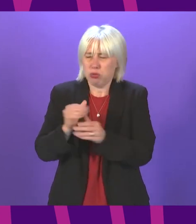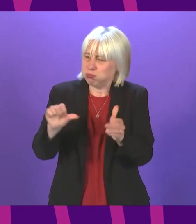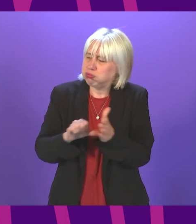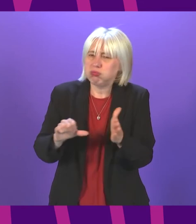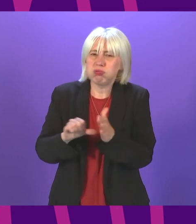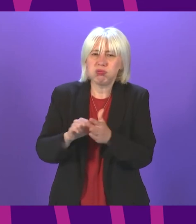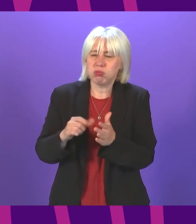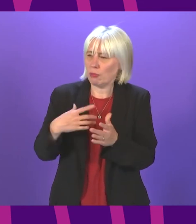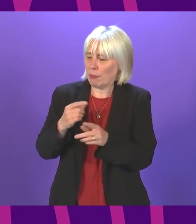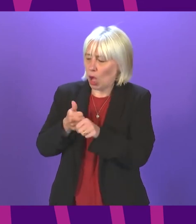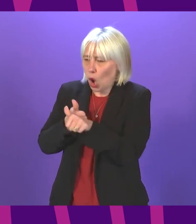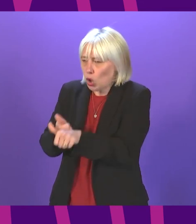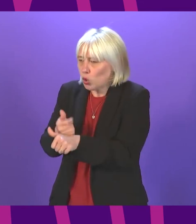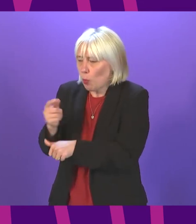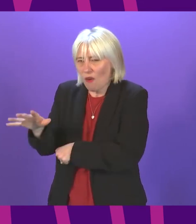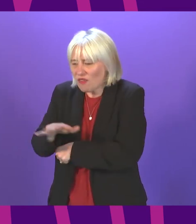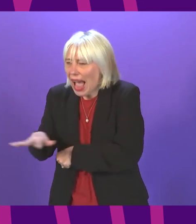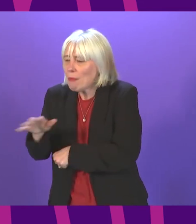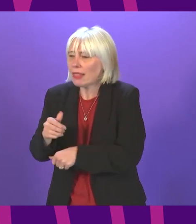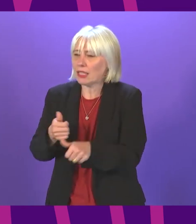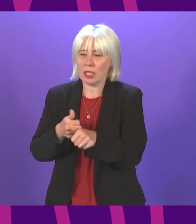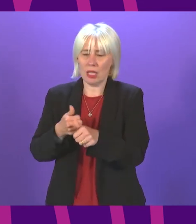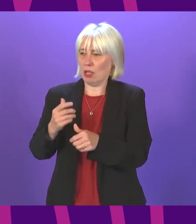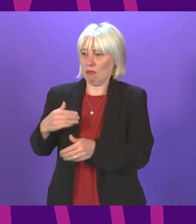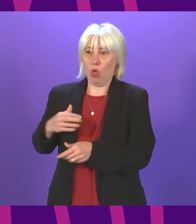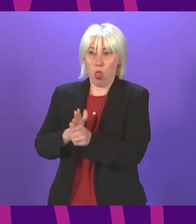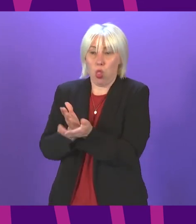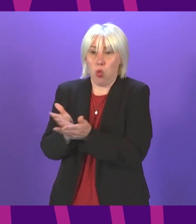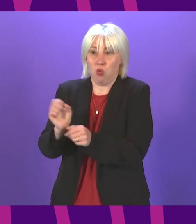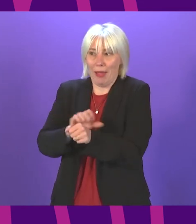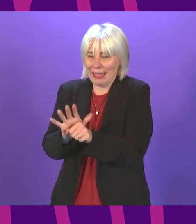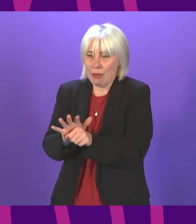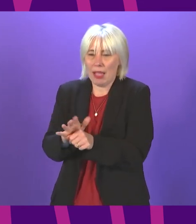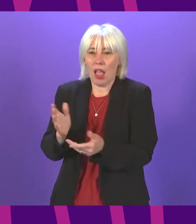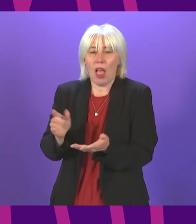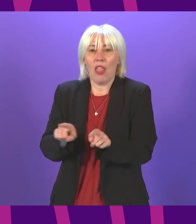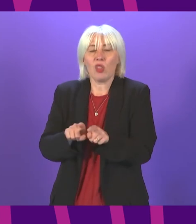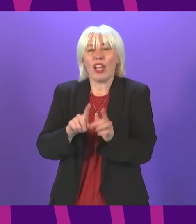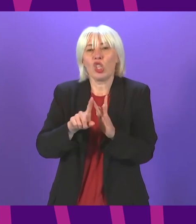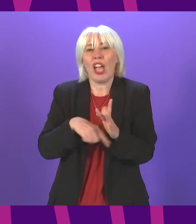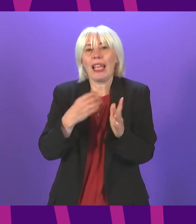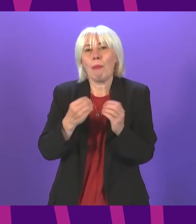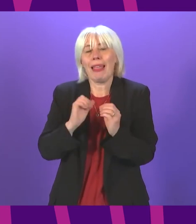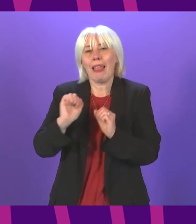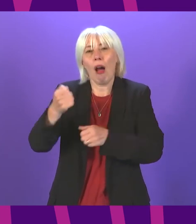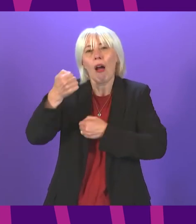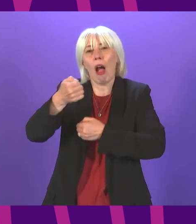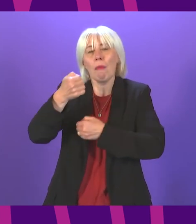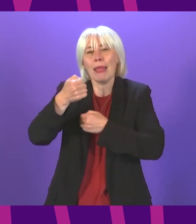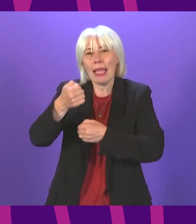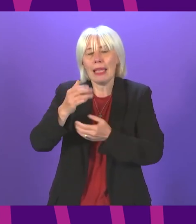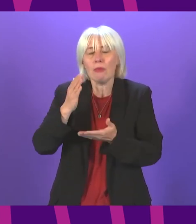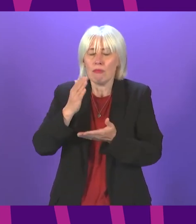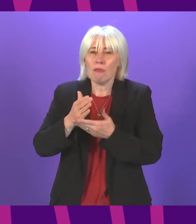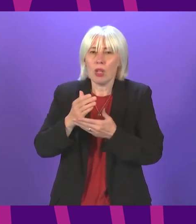supporting their own families and the families they work with during the pandemic so that's why Jackie Bailey's campaign which is strongly